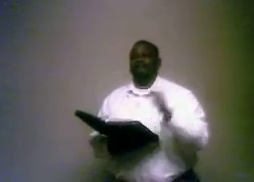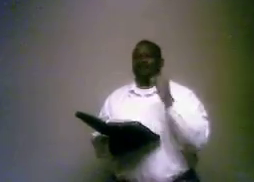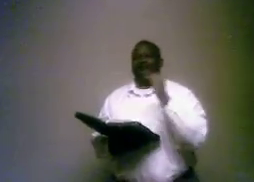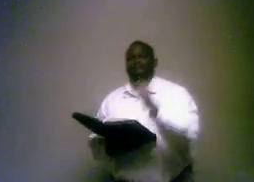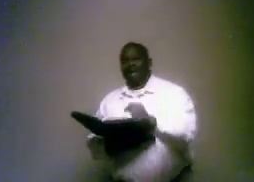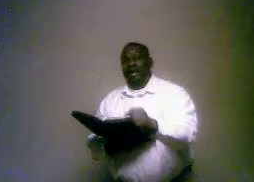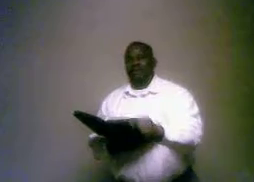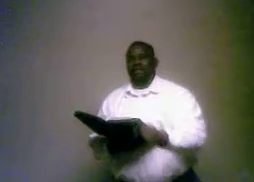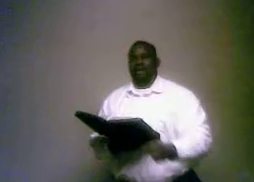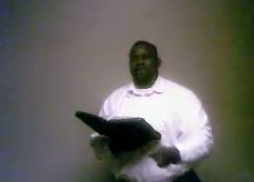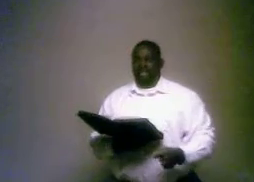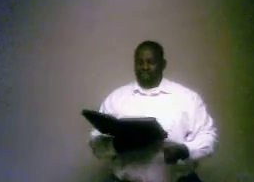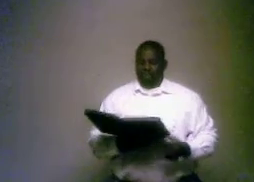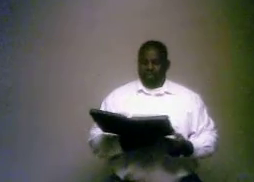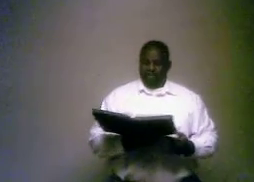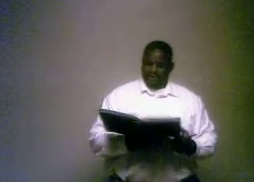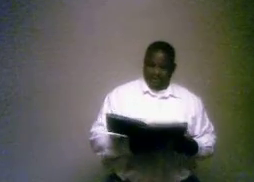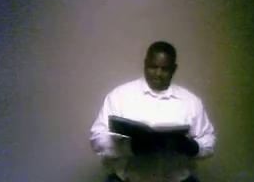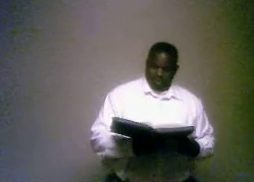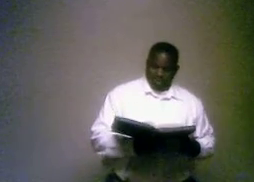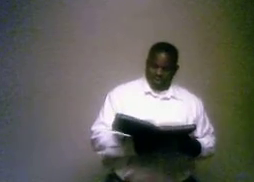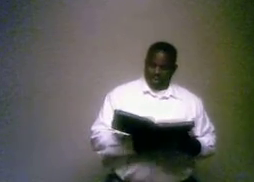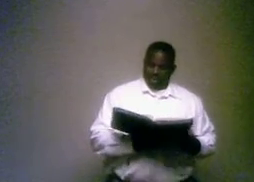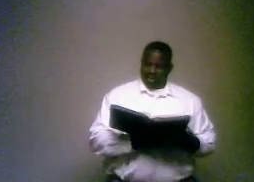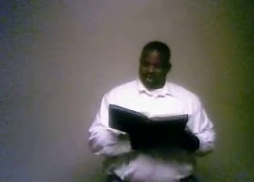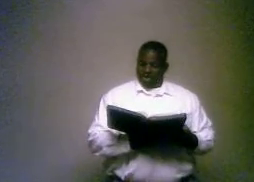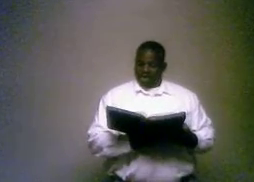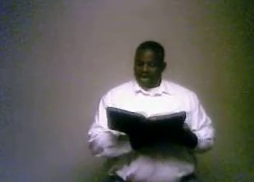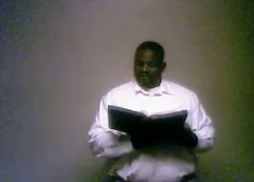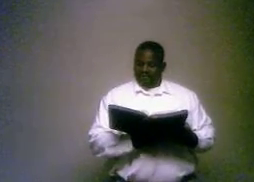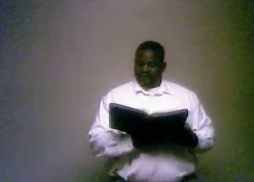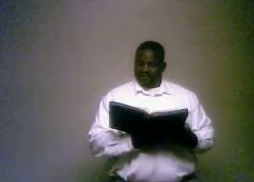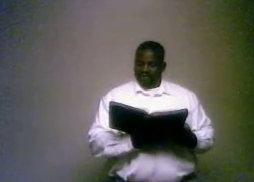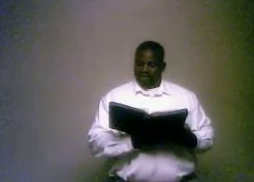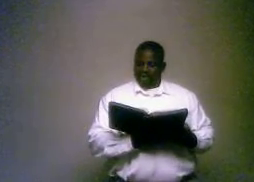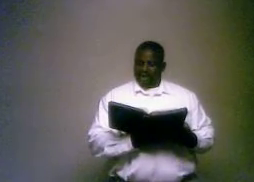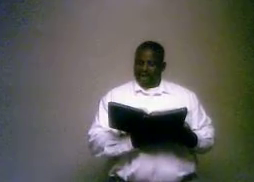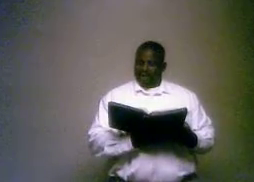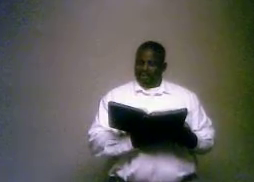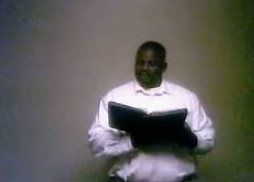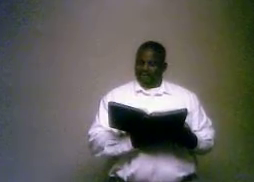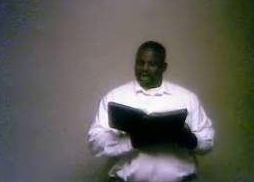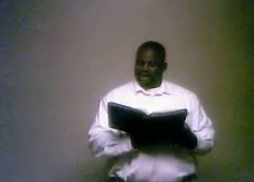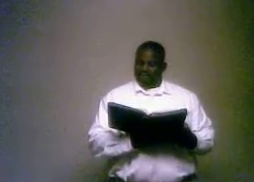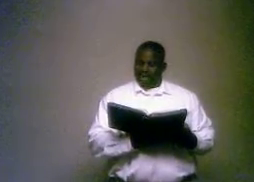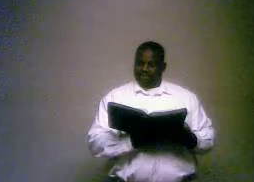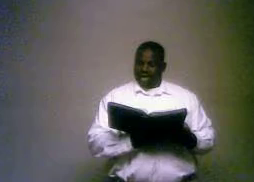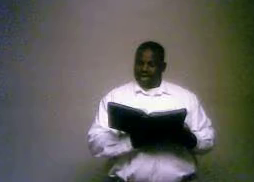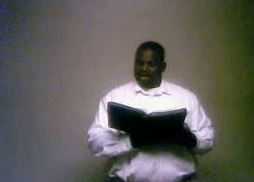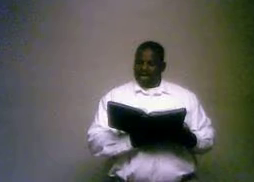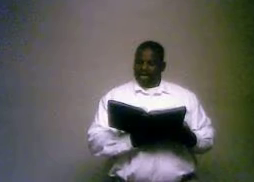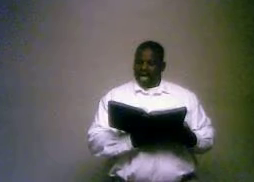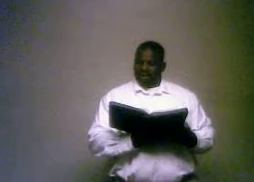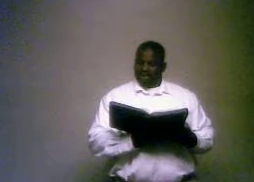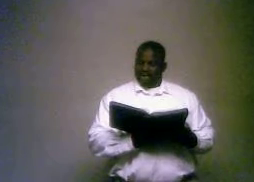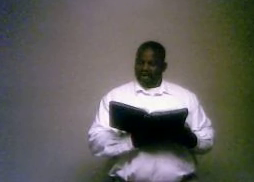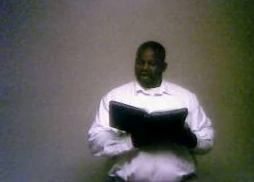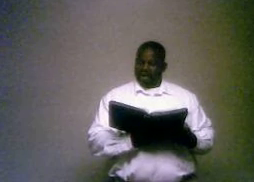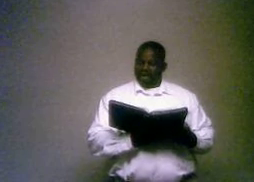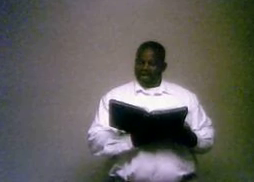by fear and trembling. They moved. So we have here, he that believeth and is baptized shall be saved. But